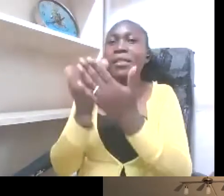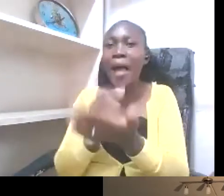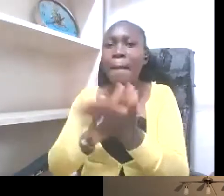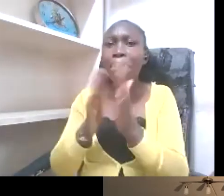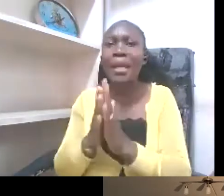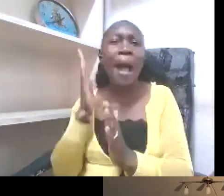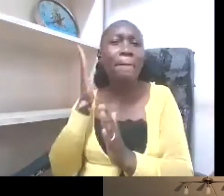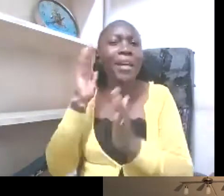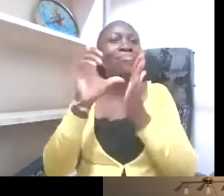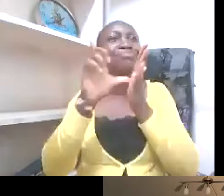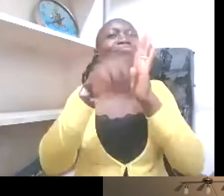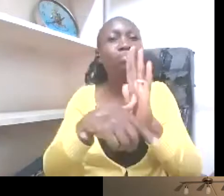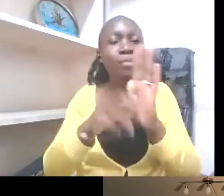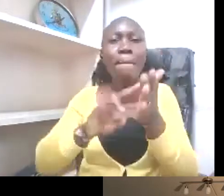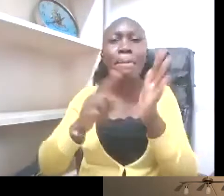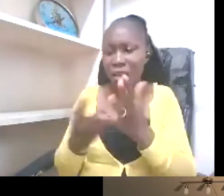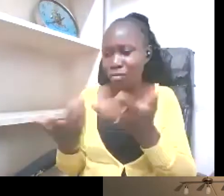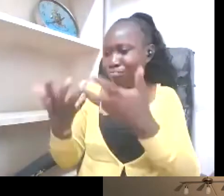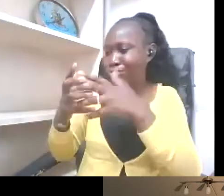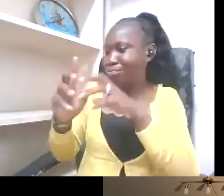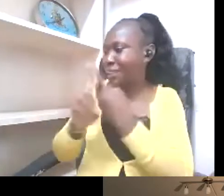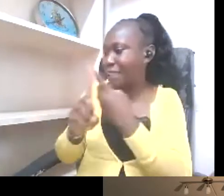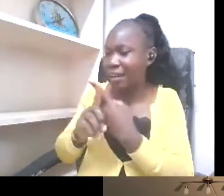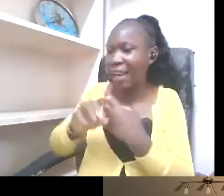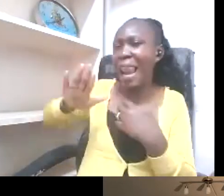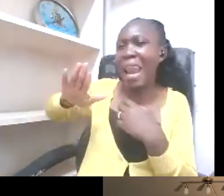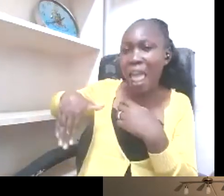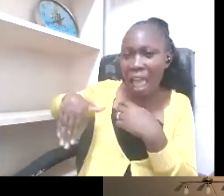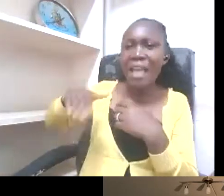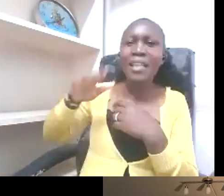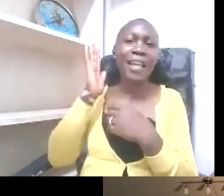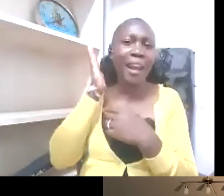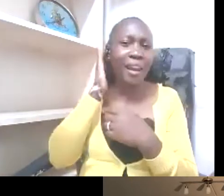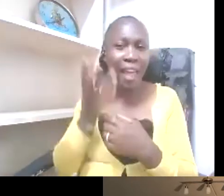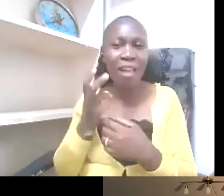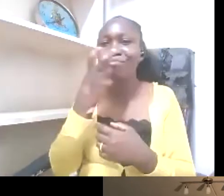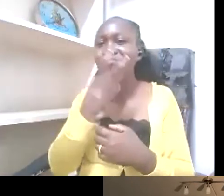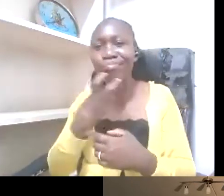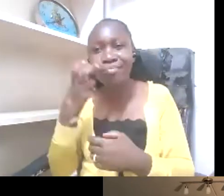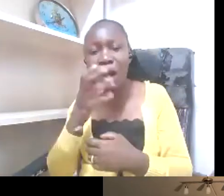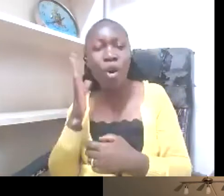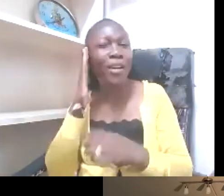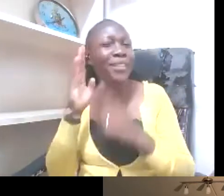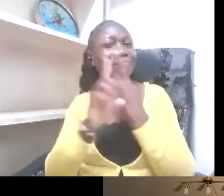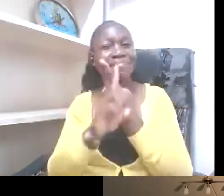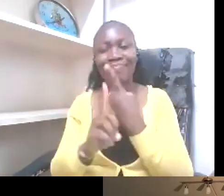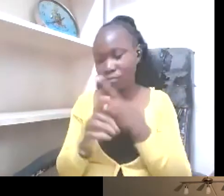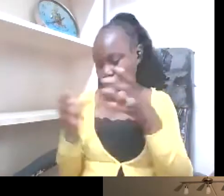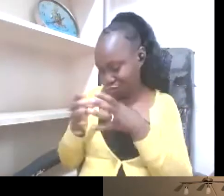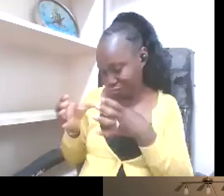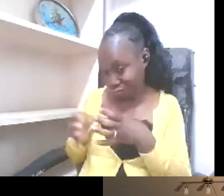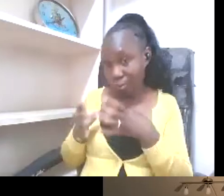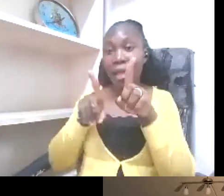like late deaf and oral deaf and so on and so forth. We also have the word hard of hearing,